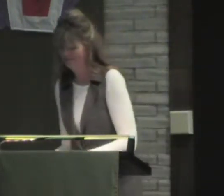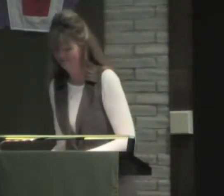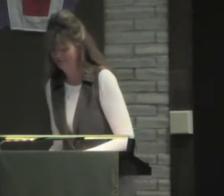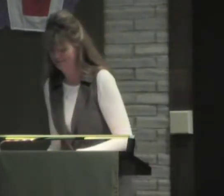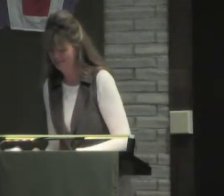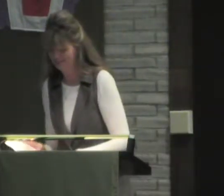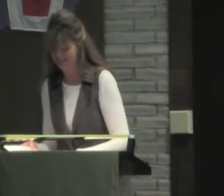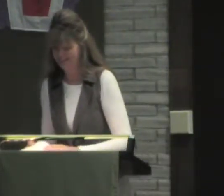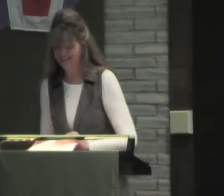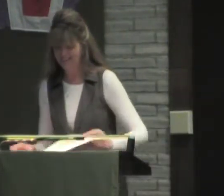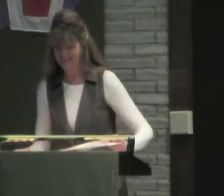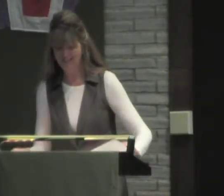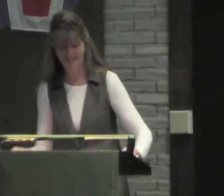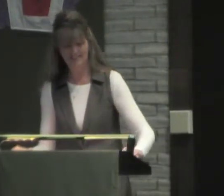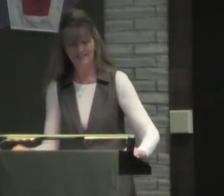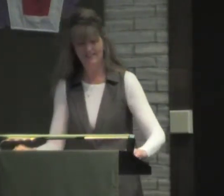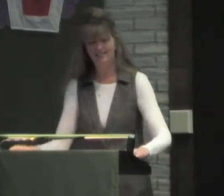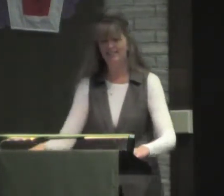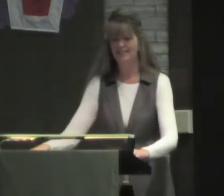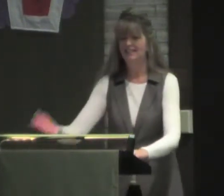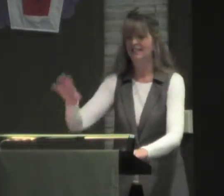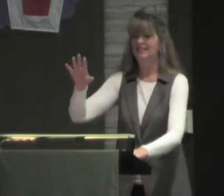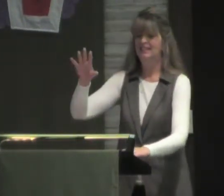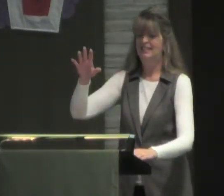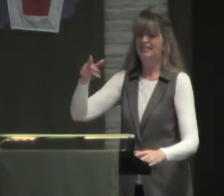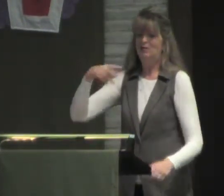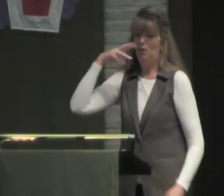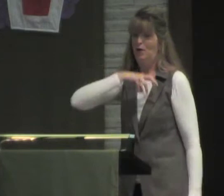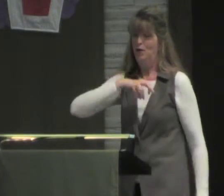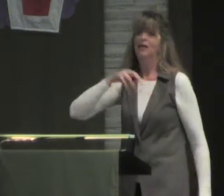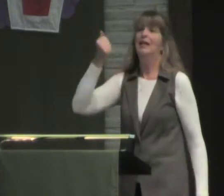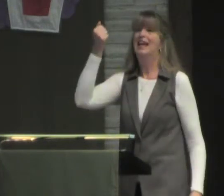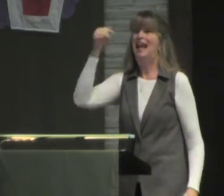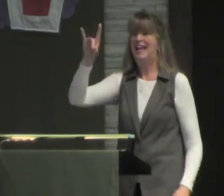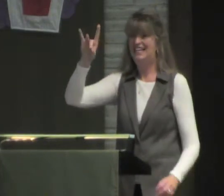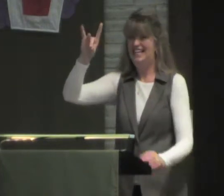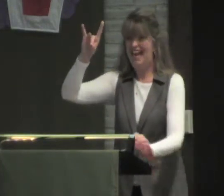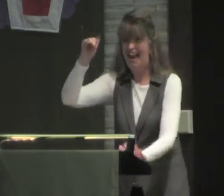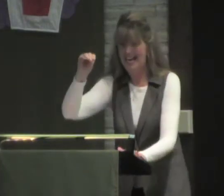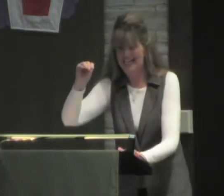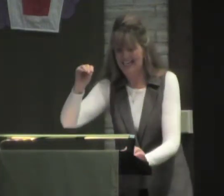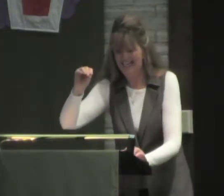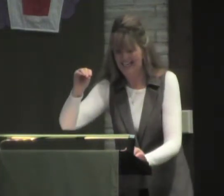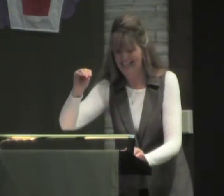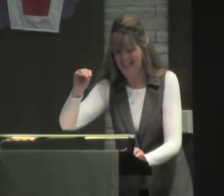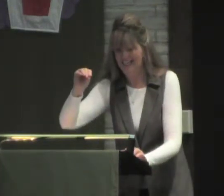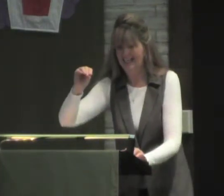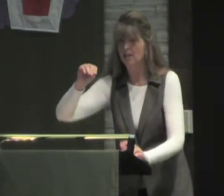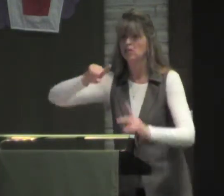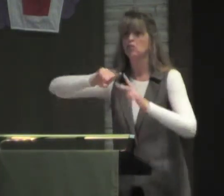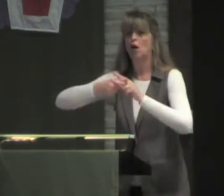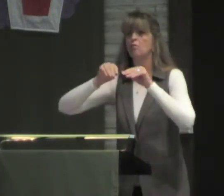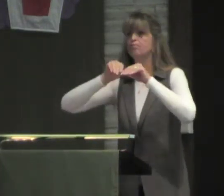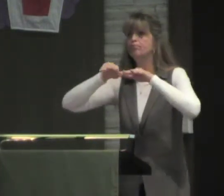This is just an example of how things can be misused. Now in the 1880s,